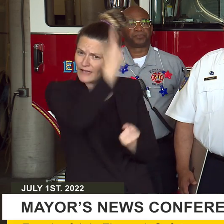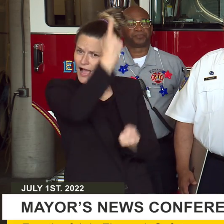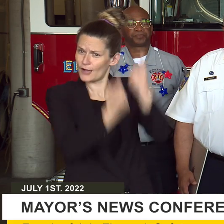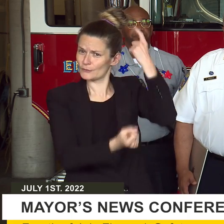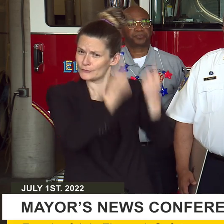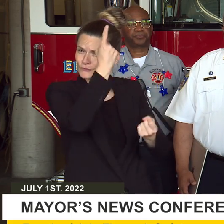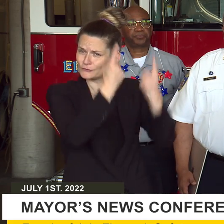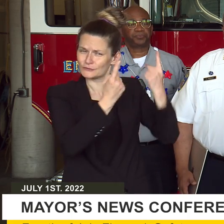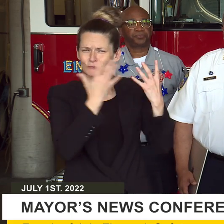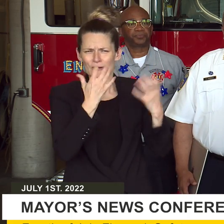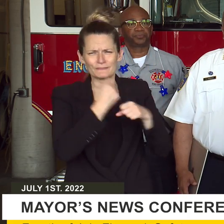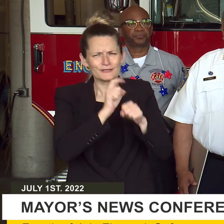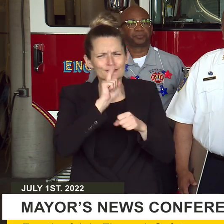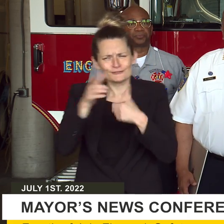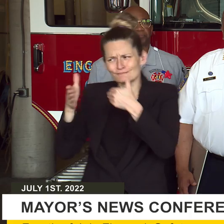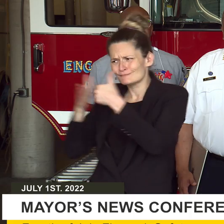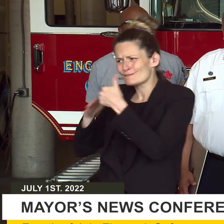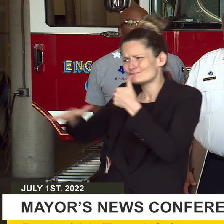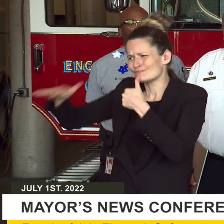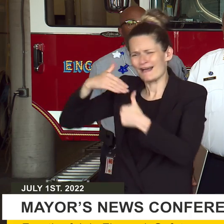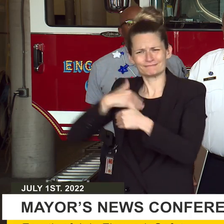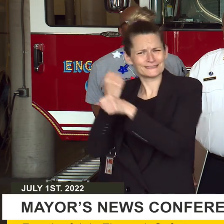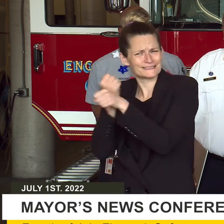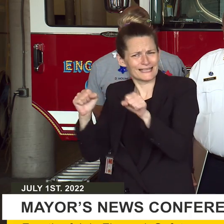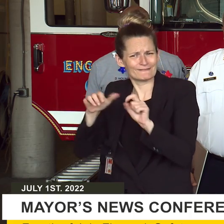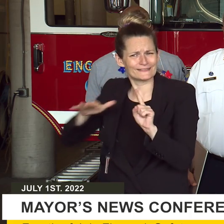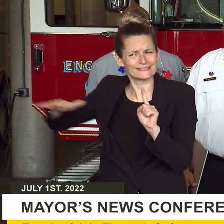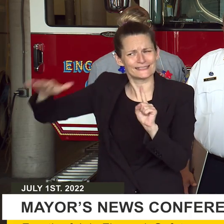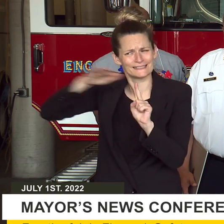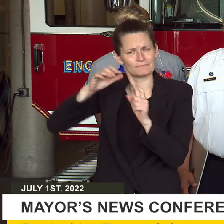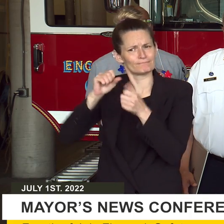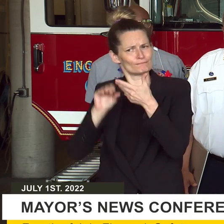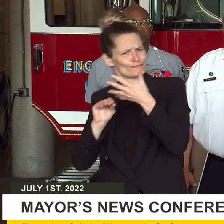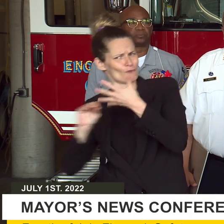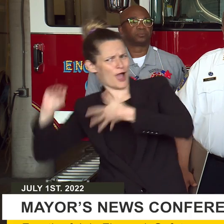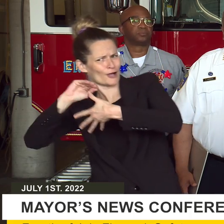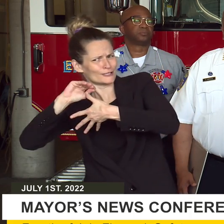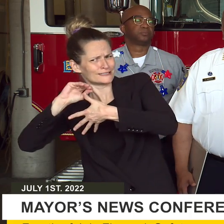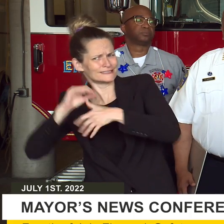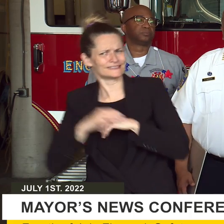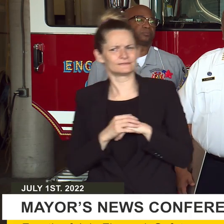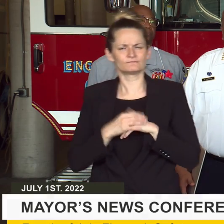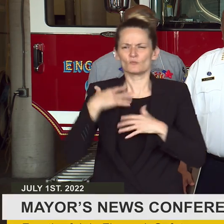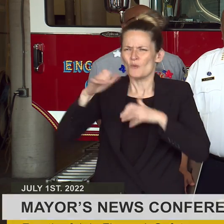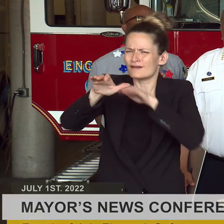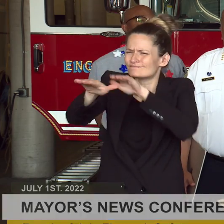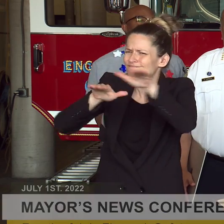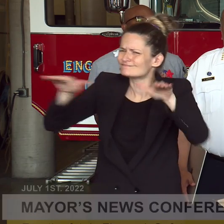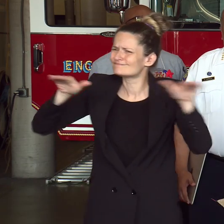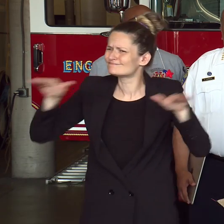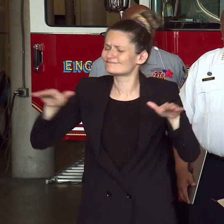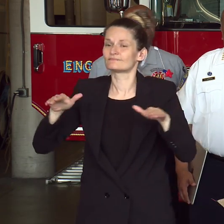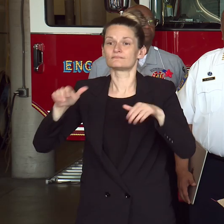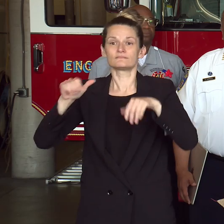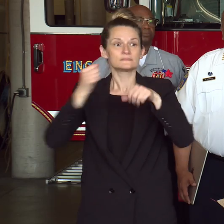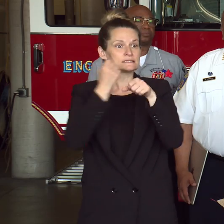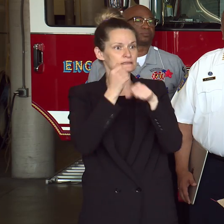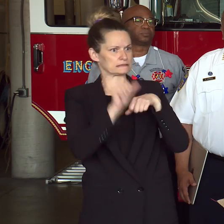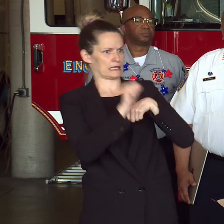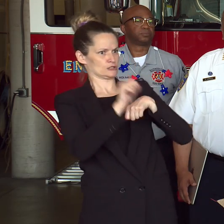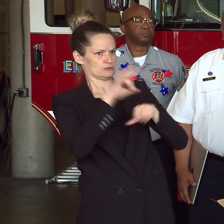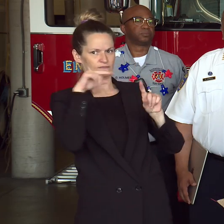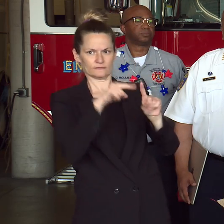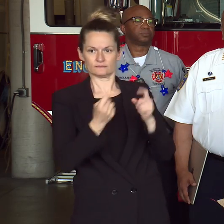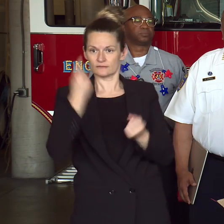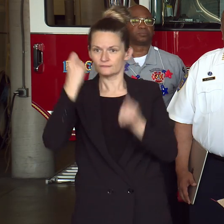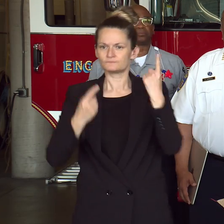remains my top priority. And today, collectively, we want to remind you about those dangers and to be sure that